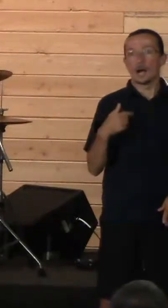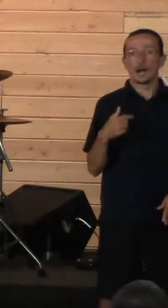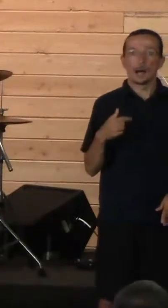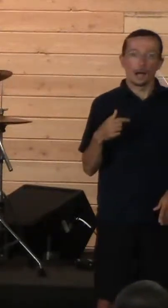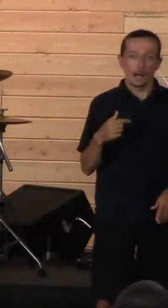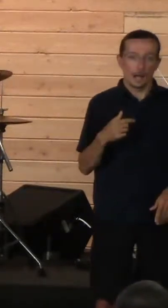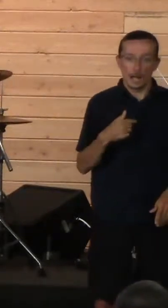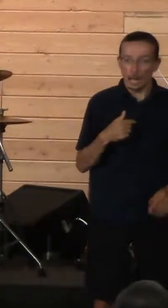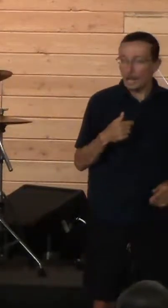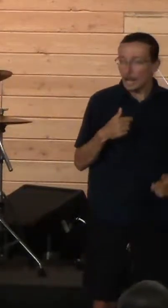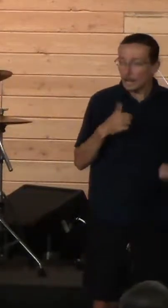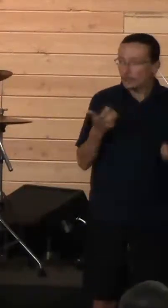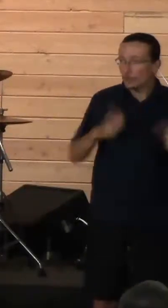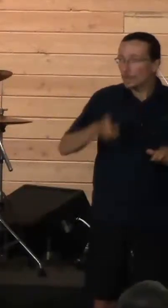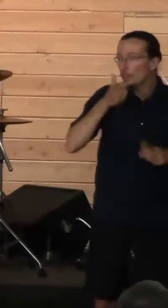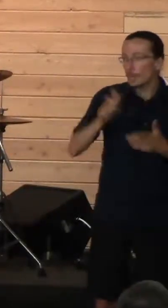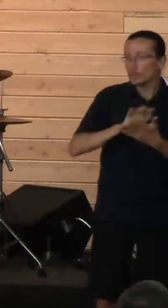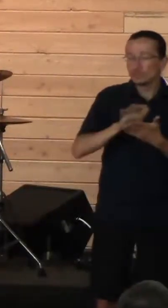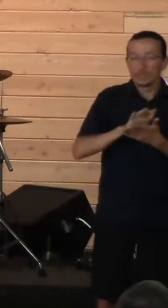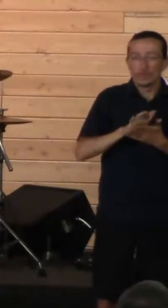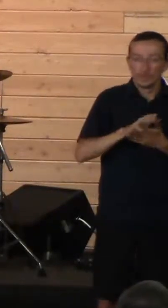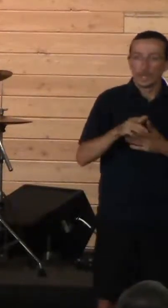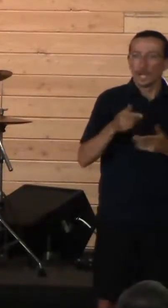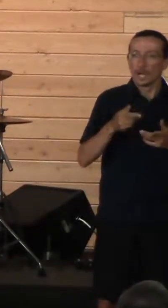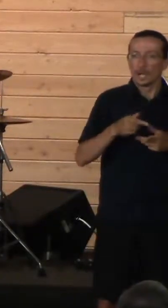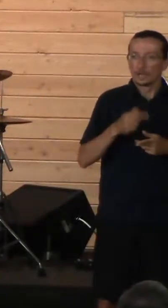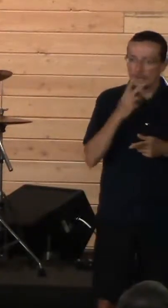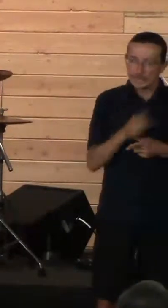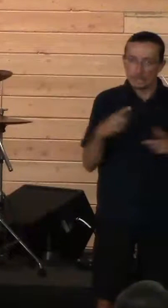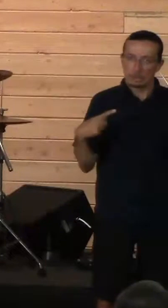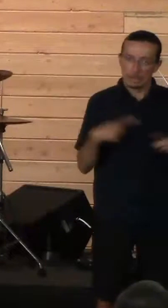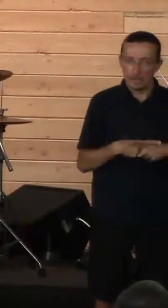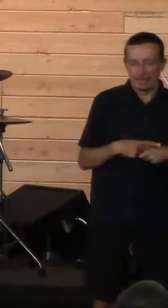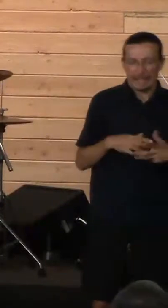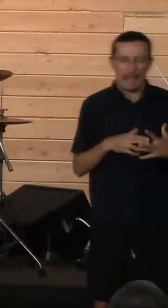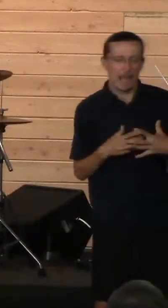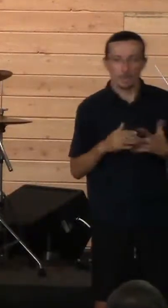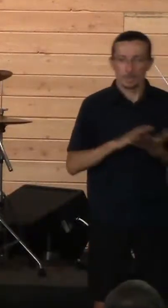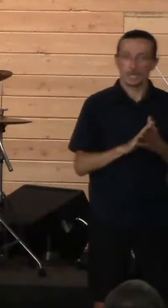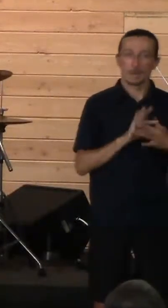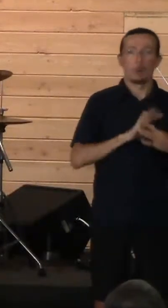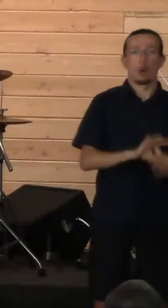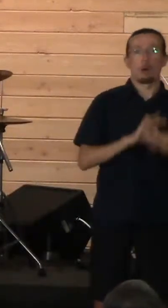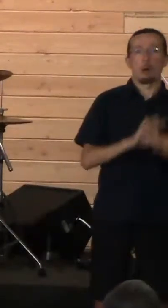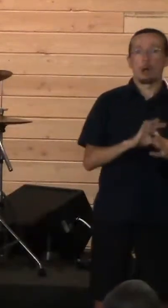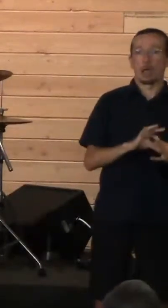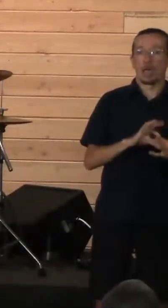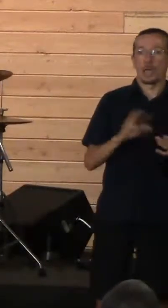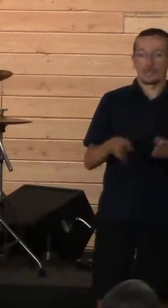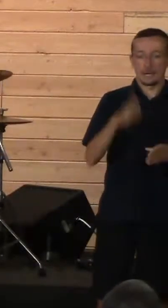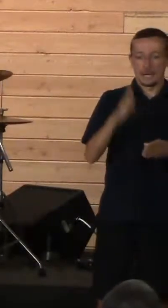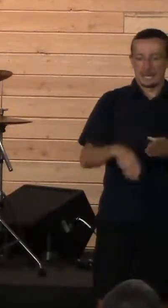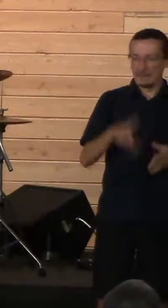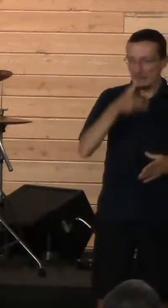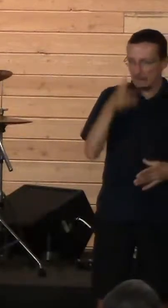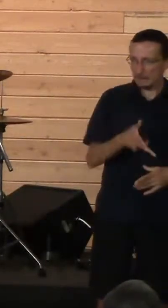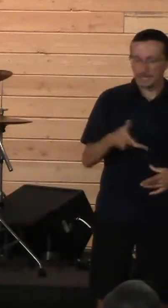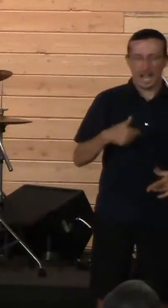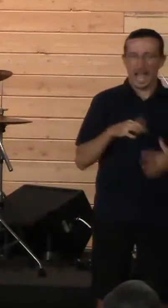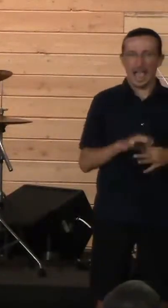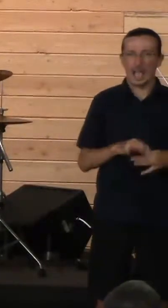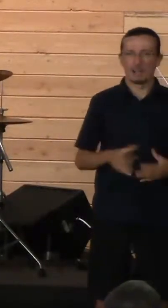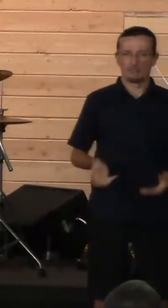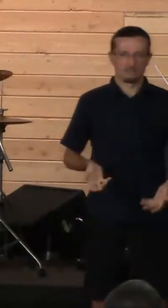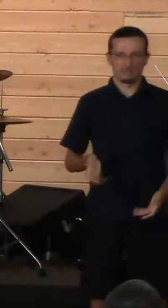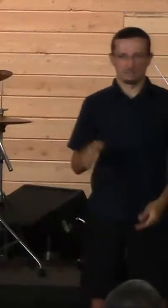conflict for an hour and a half, and be so like connected to these characters if it's not going to end well. I'm